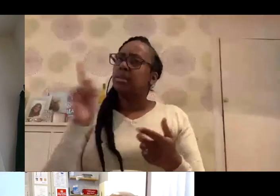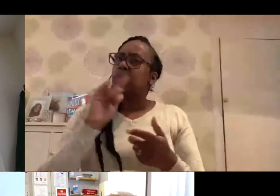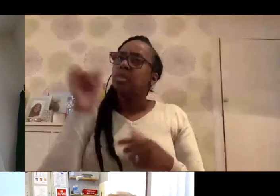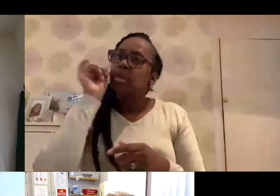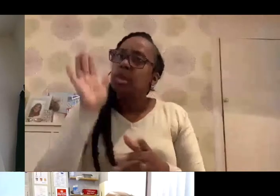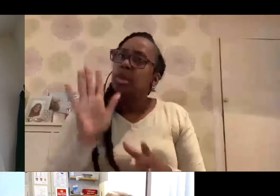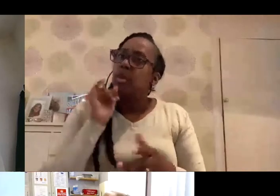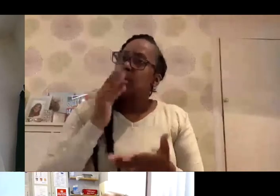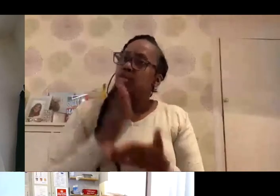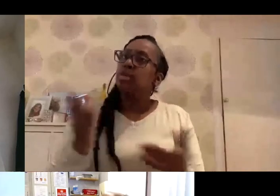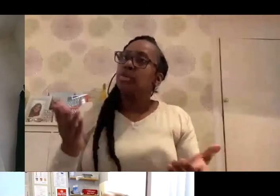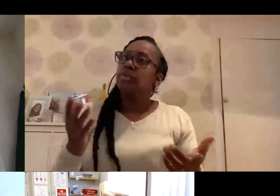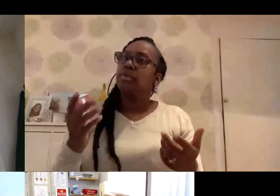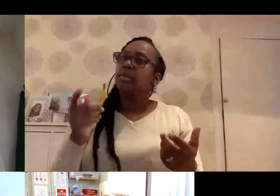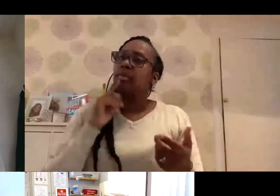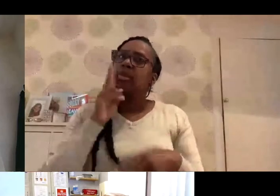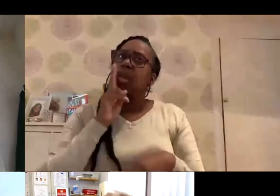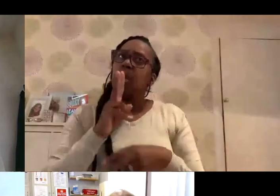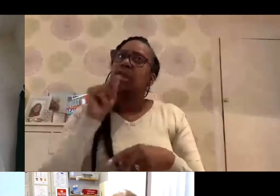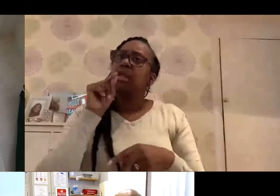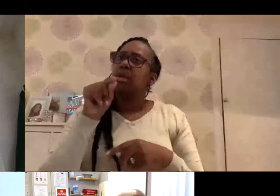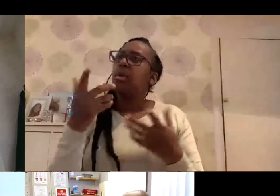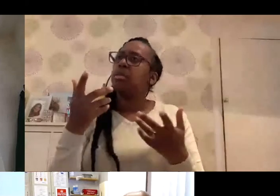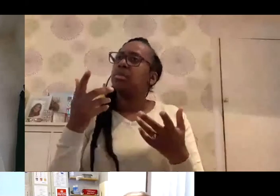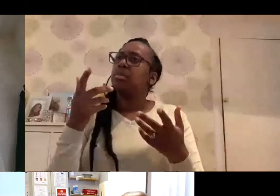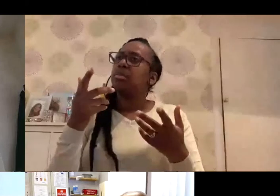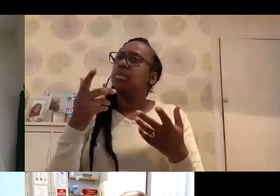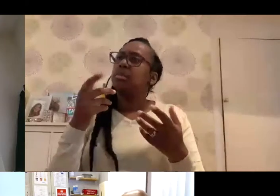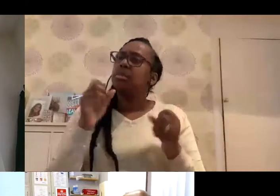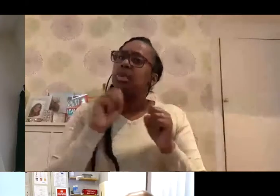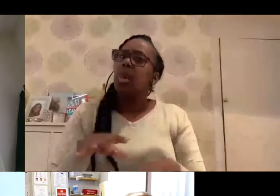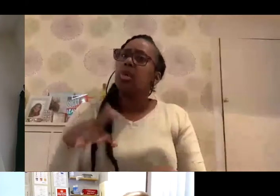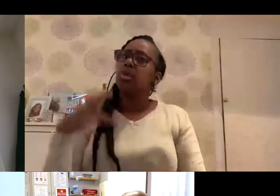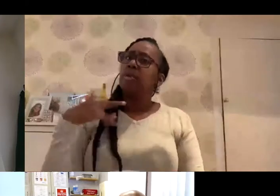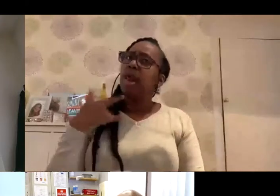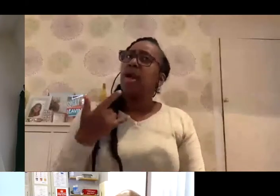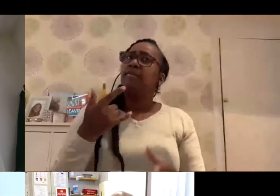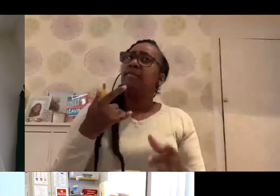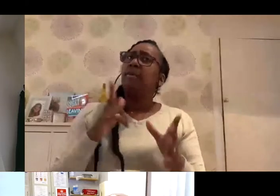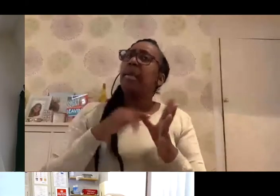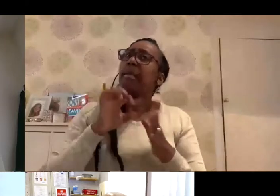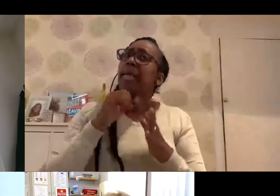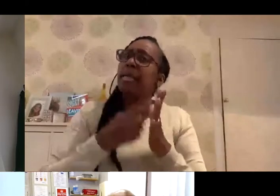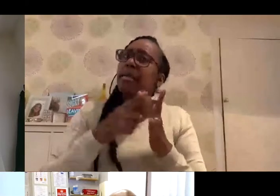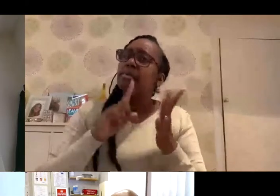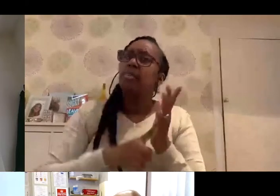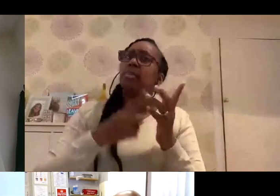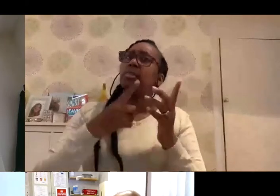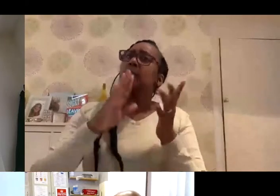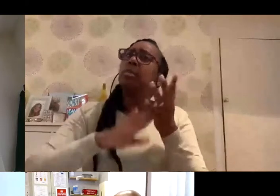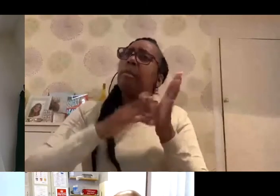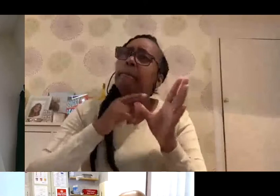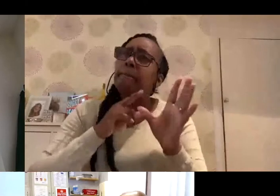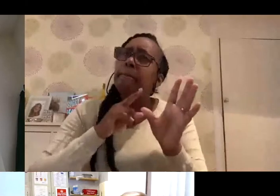the truth is that looking at what the catastrophic loss of life in April, May, and equally catastrophic